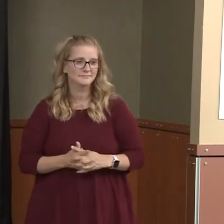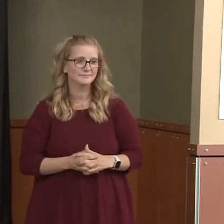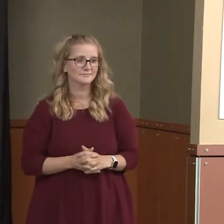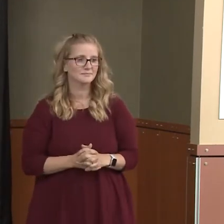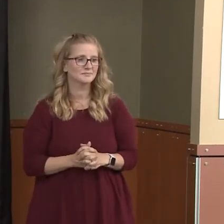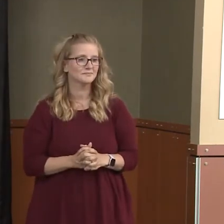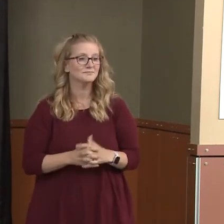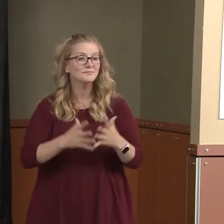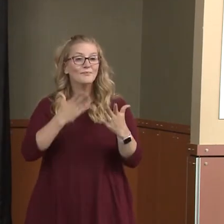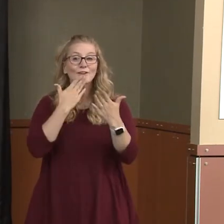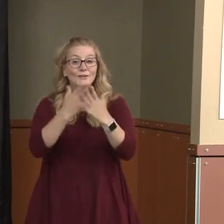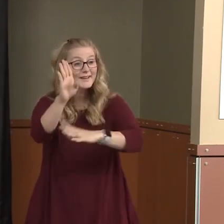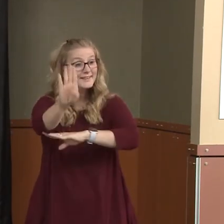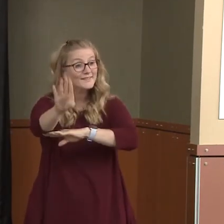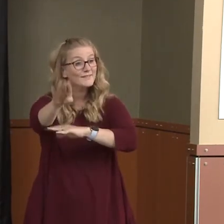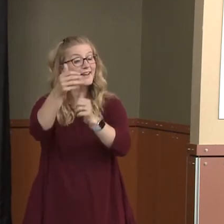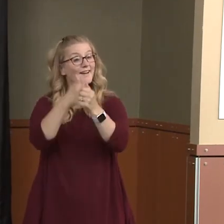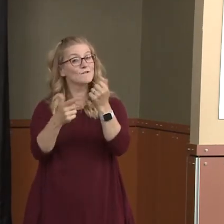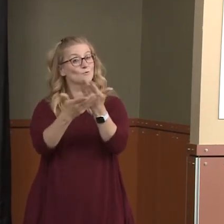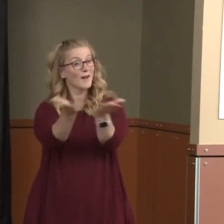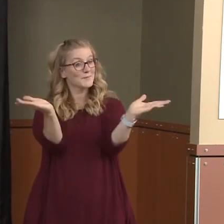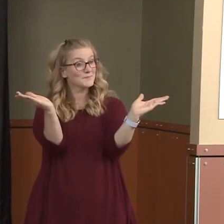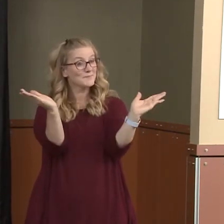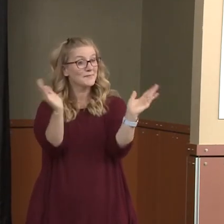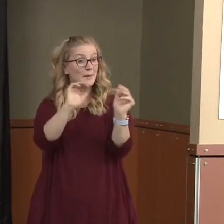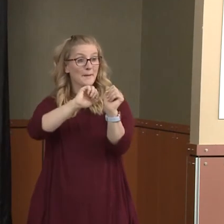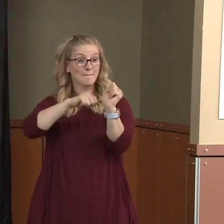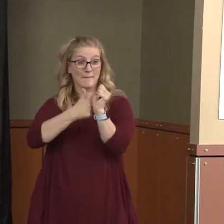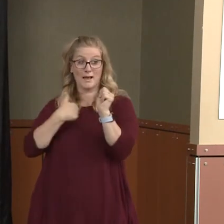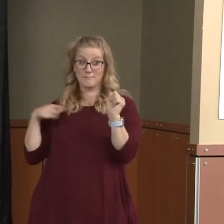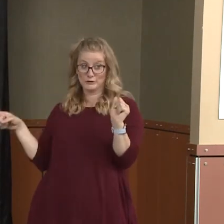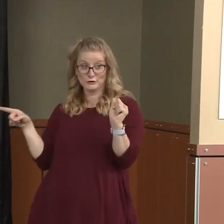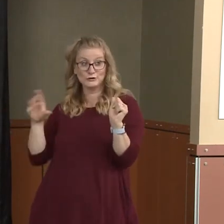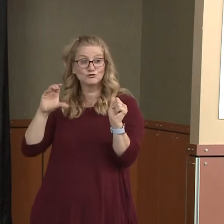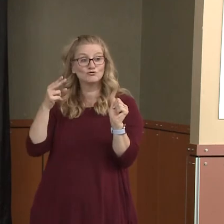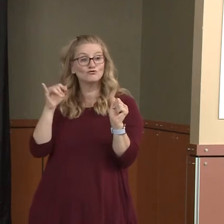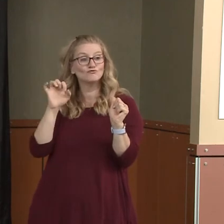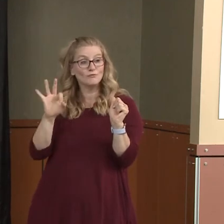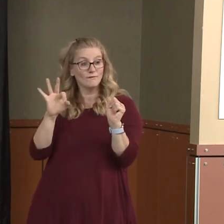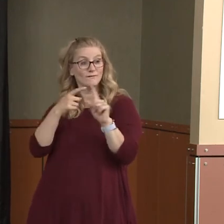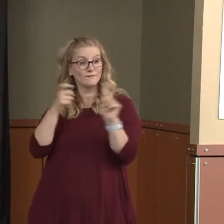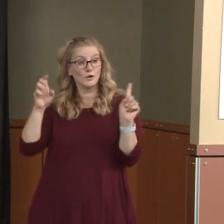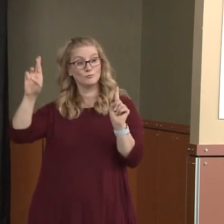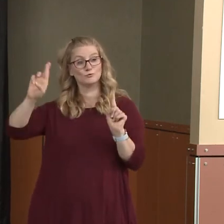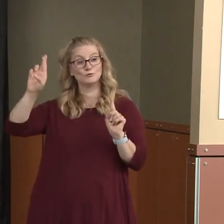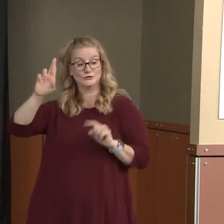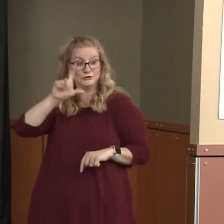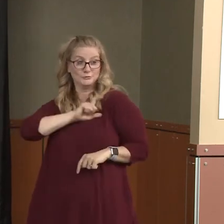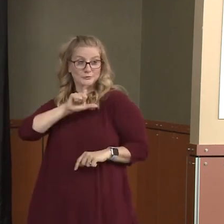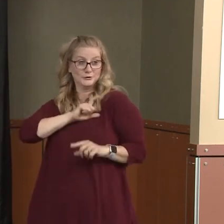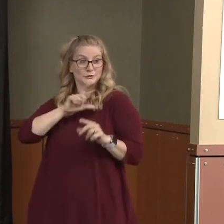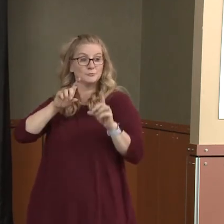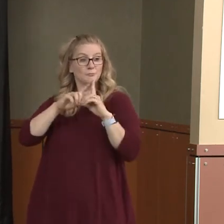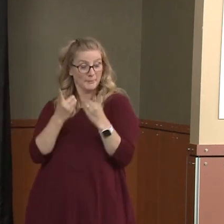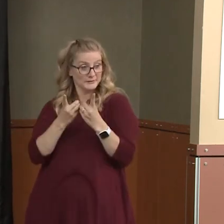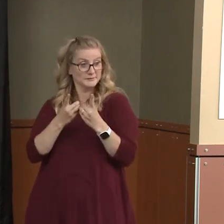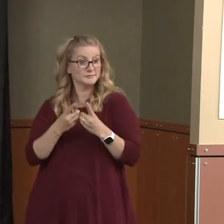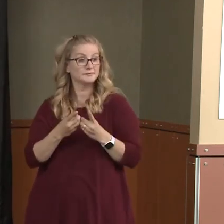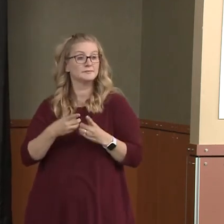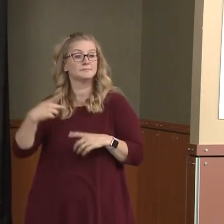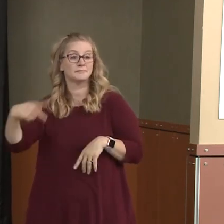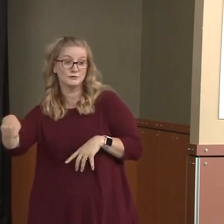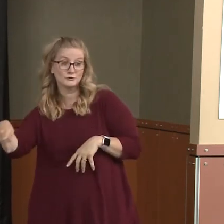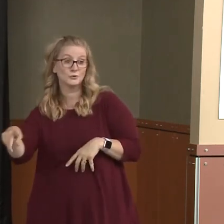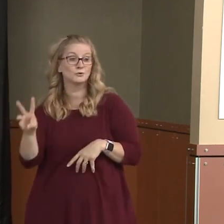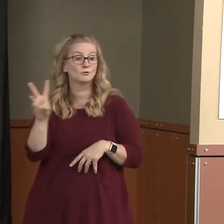Well, good afternoon, everybody. I'm joined by Chief Bruce from Richland Police Department. My other two counterparts from Pasco and West Richland were not